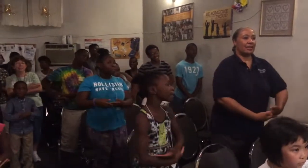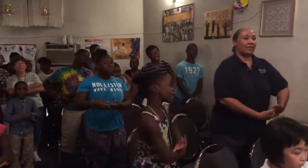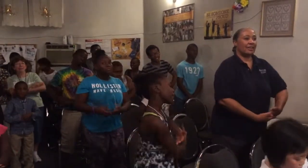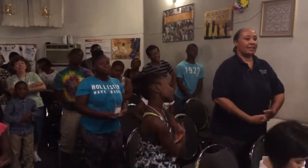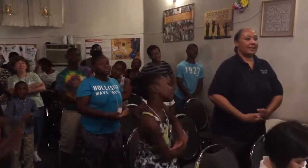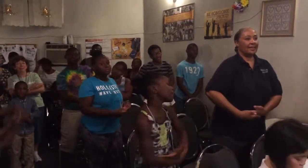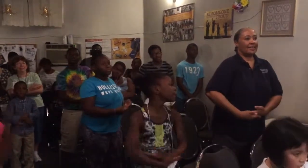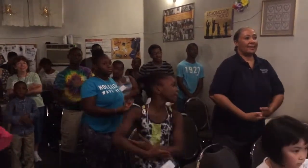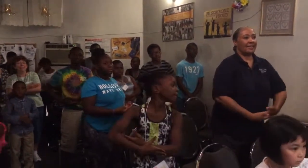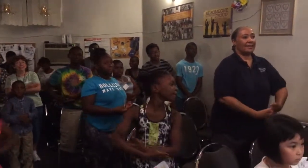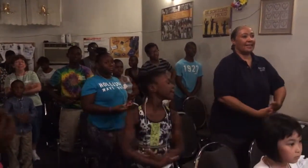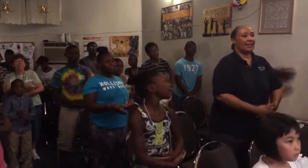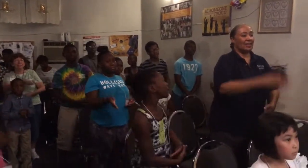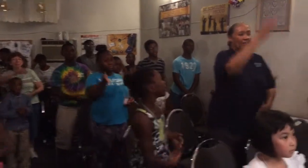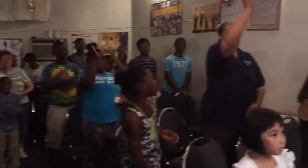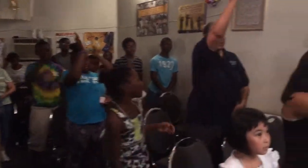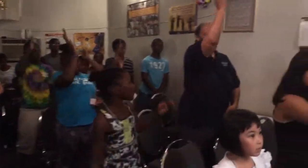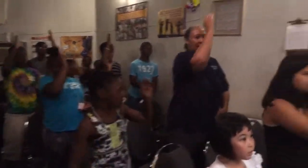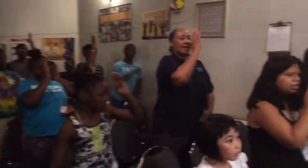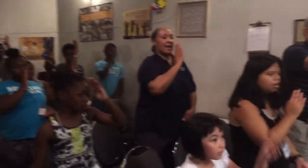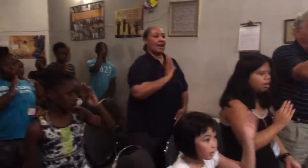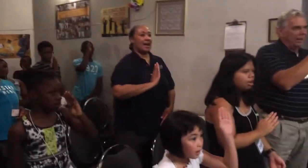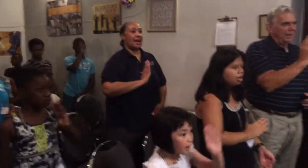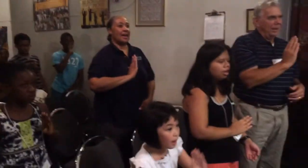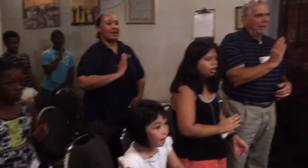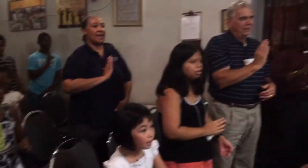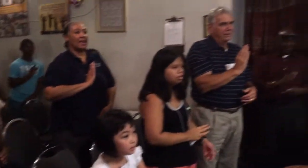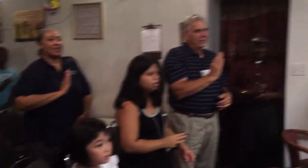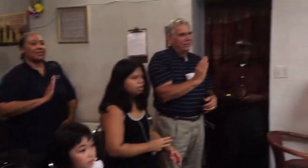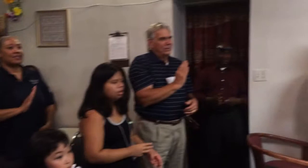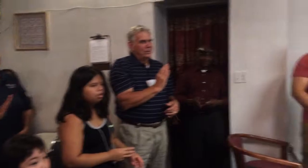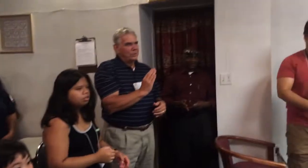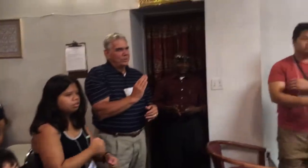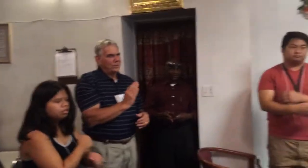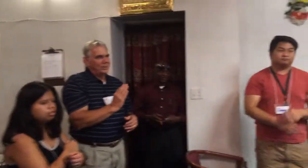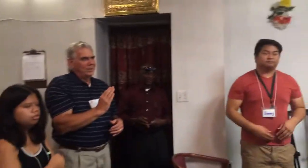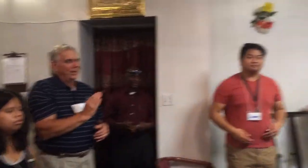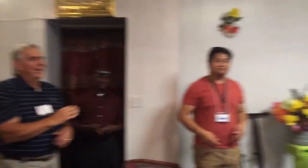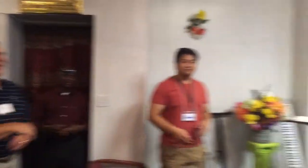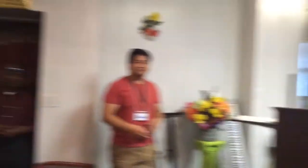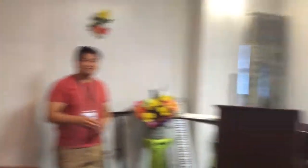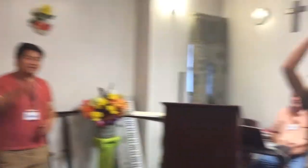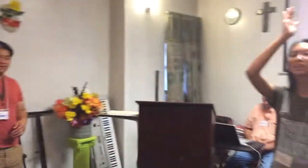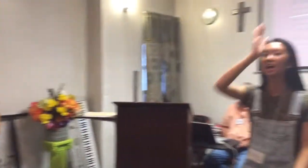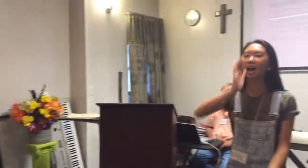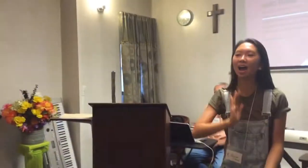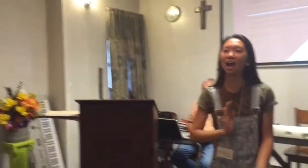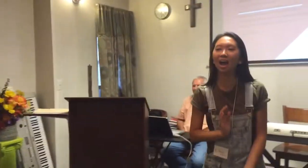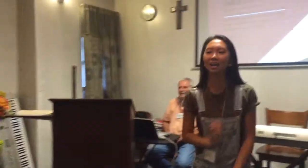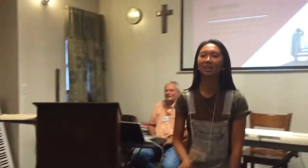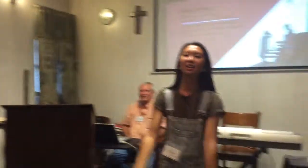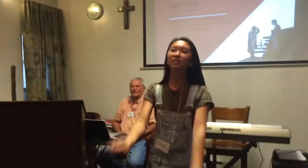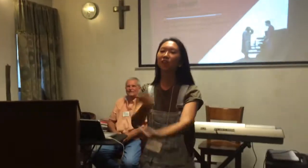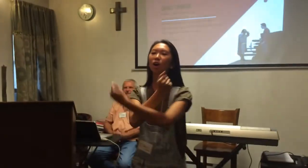Let's try it again, right? For God so